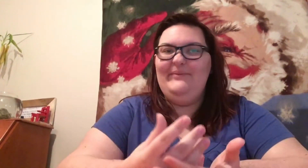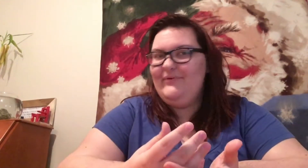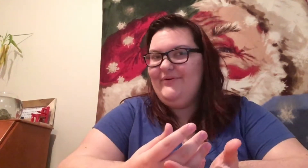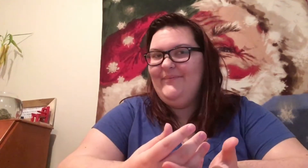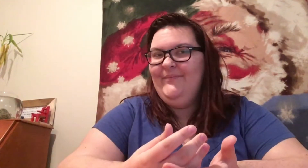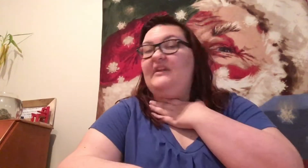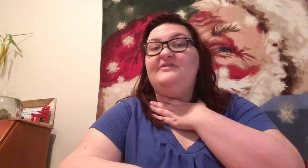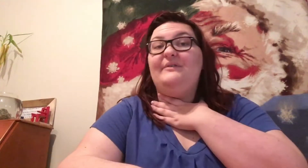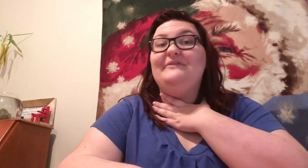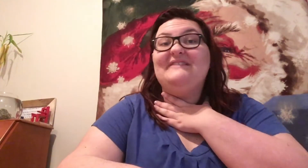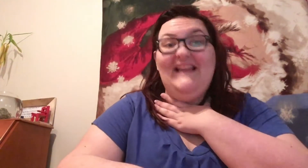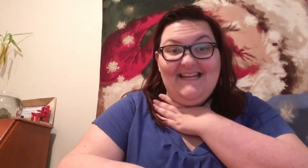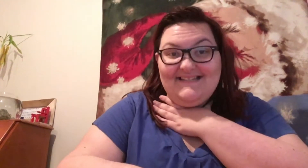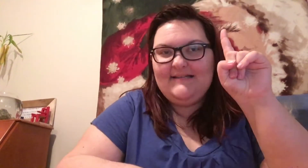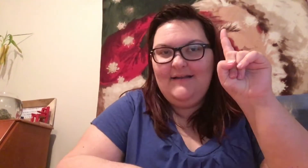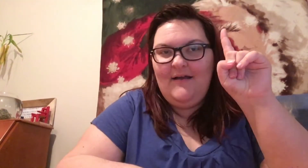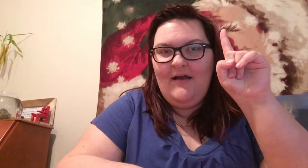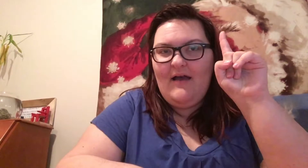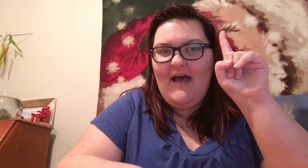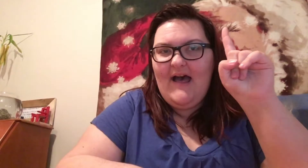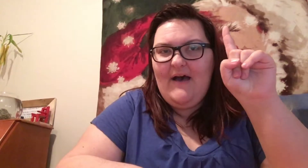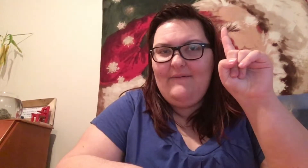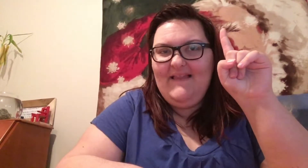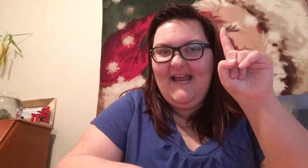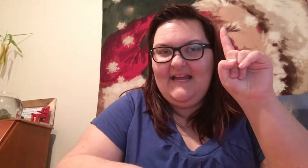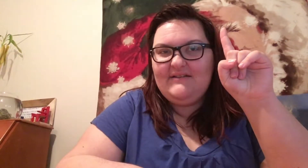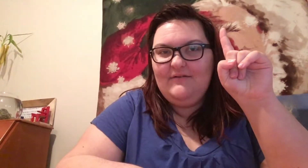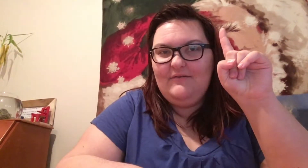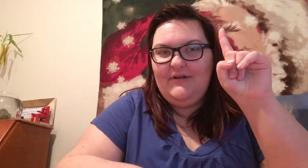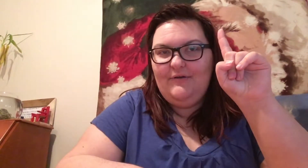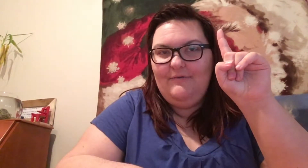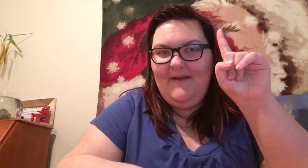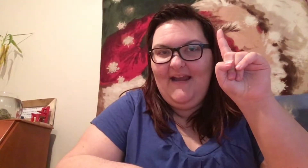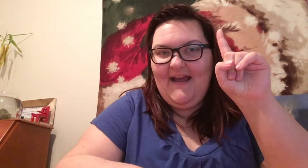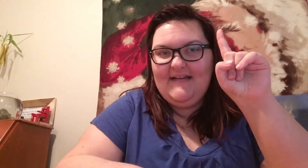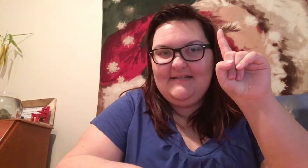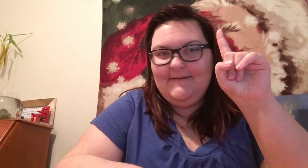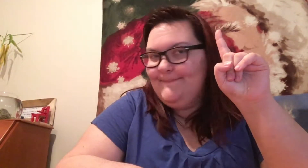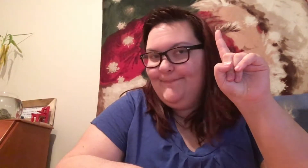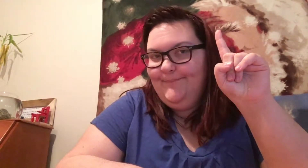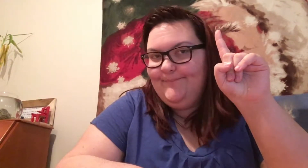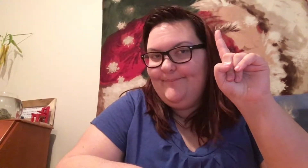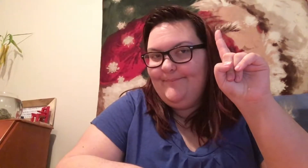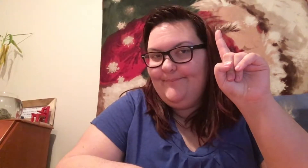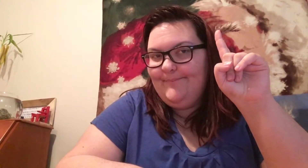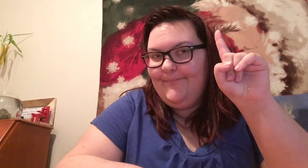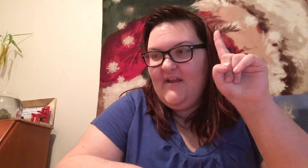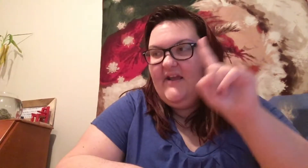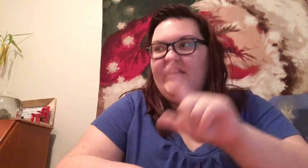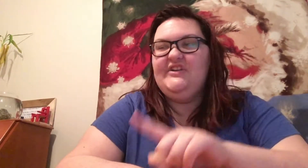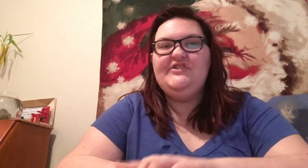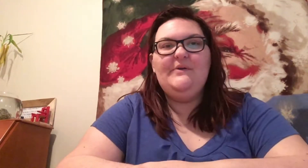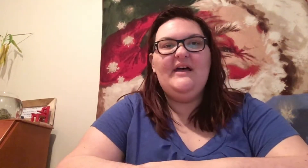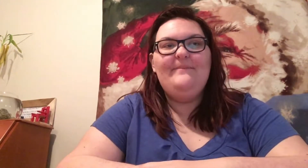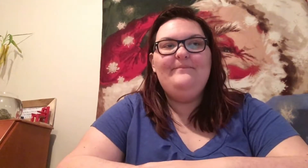people. So he was late. How late? You may ask. He showed up